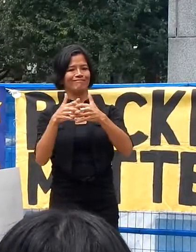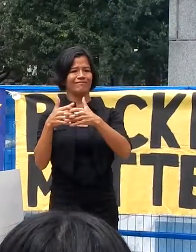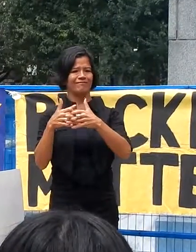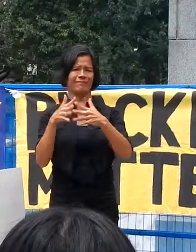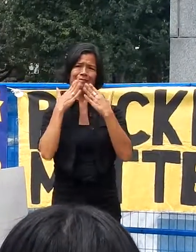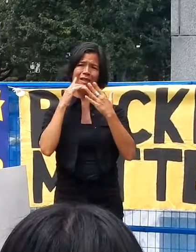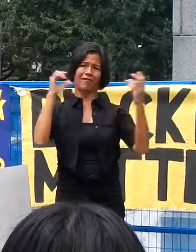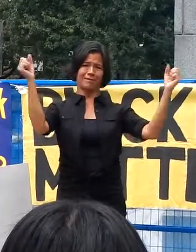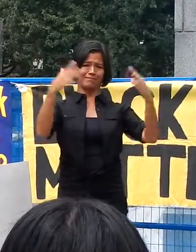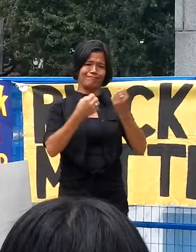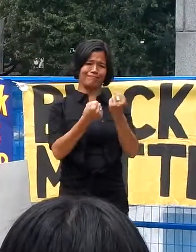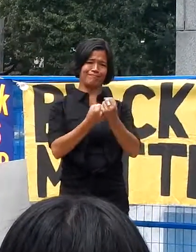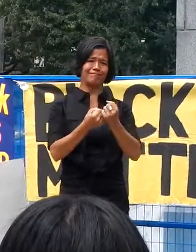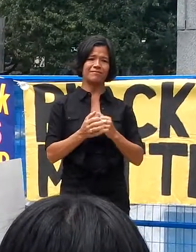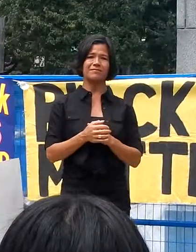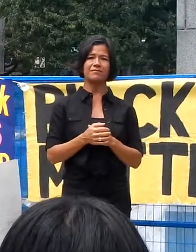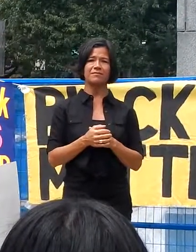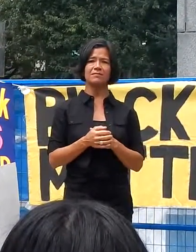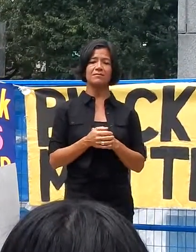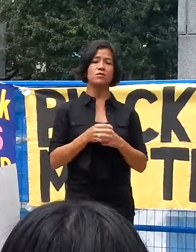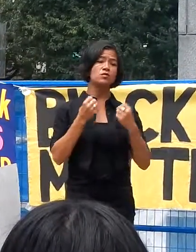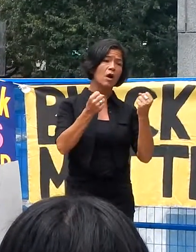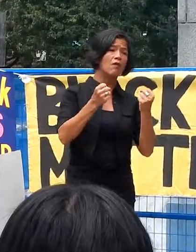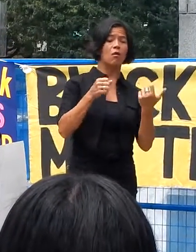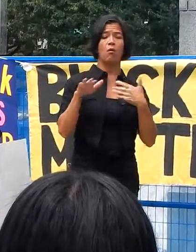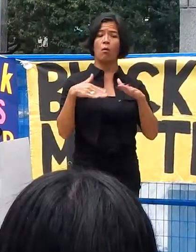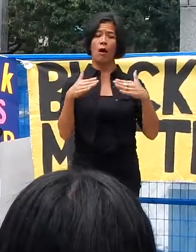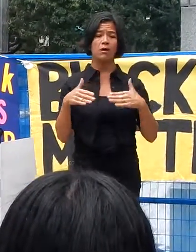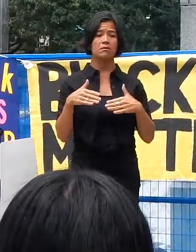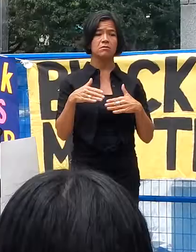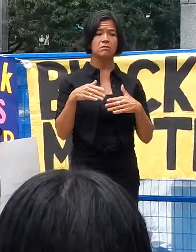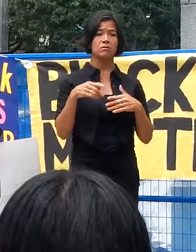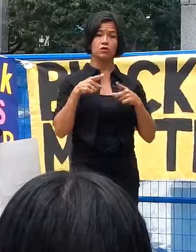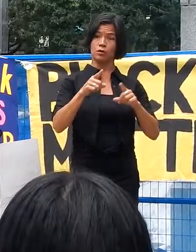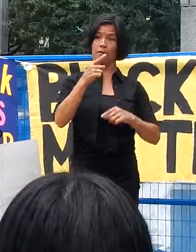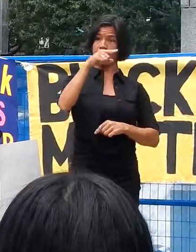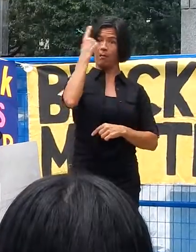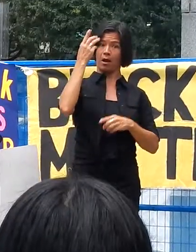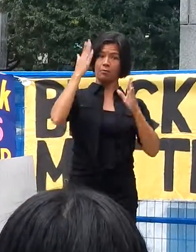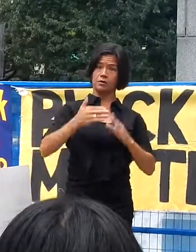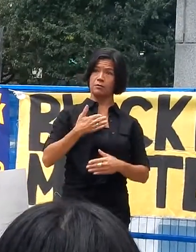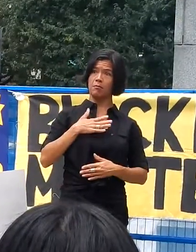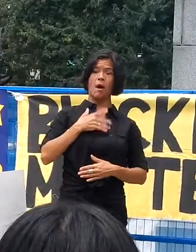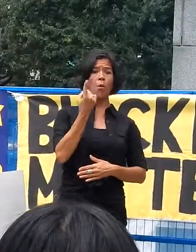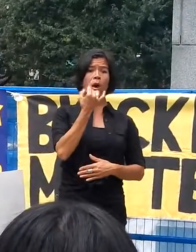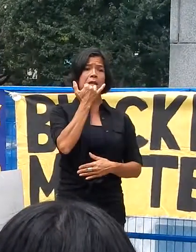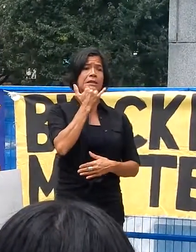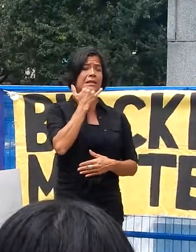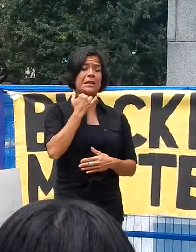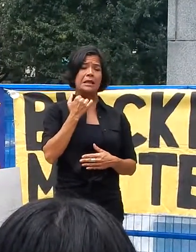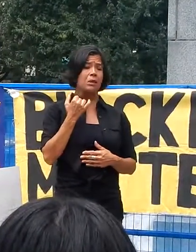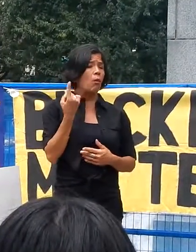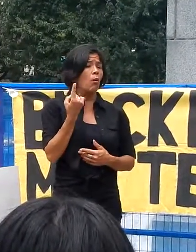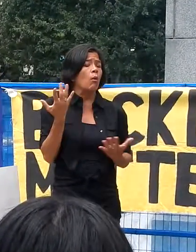I am so of everyone who made it here